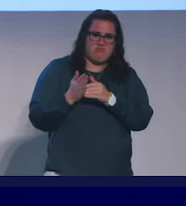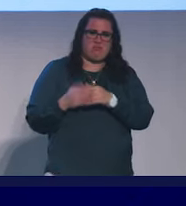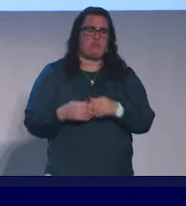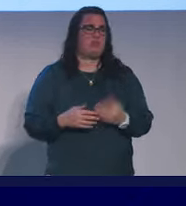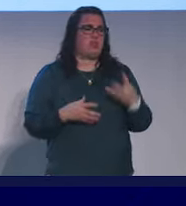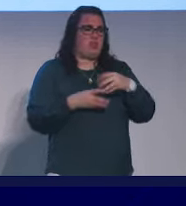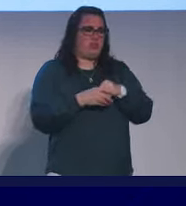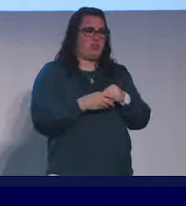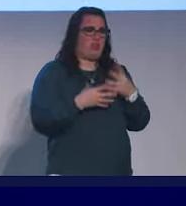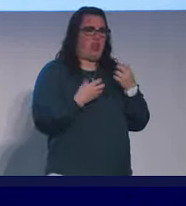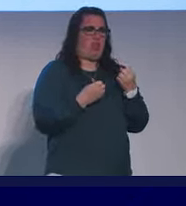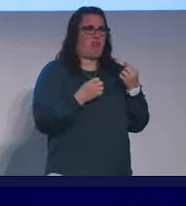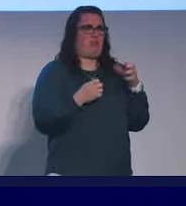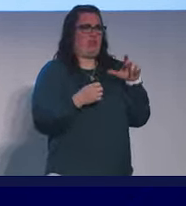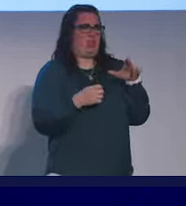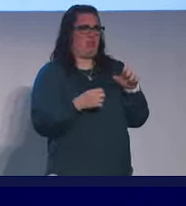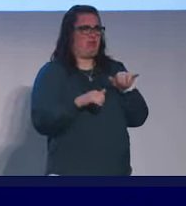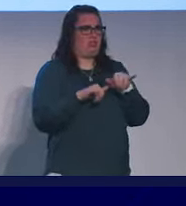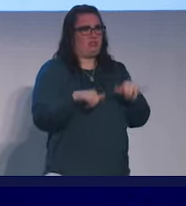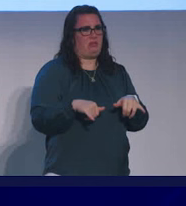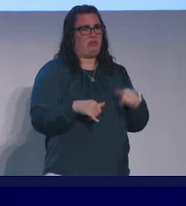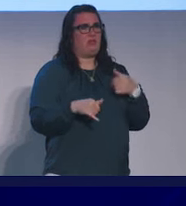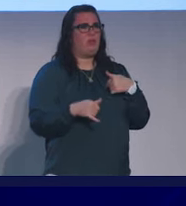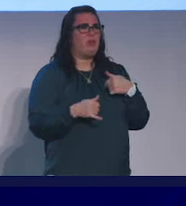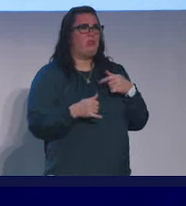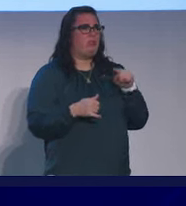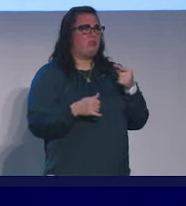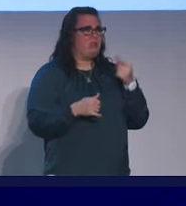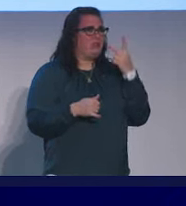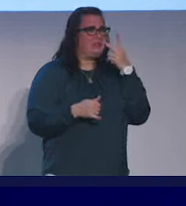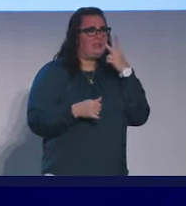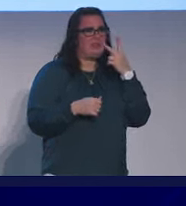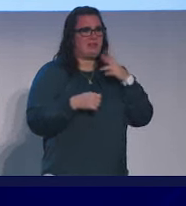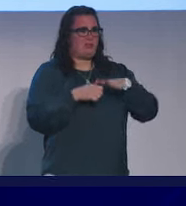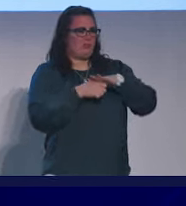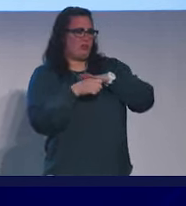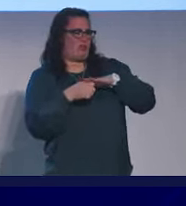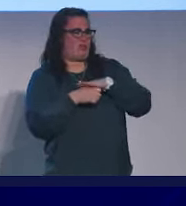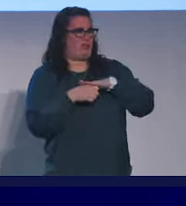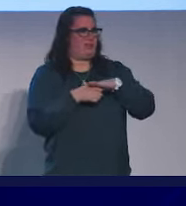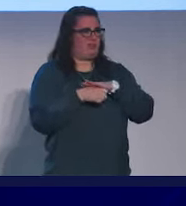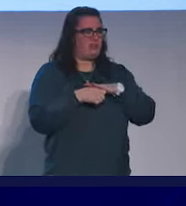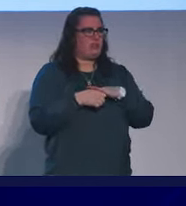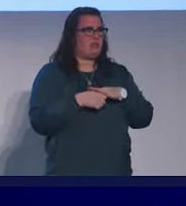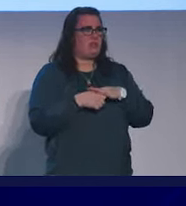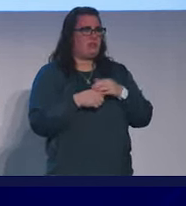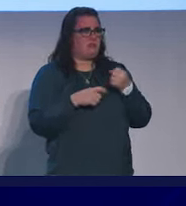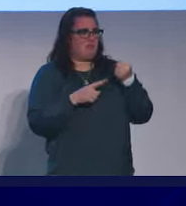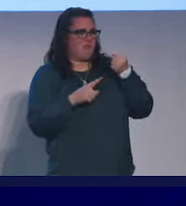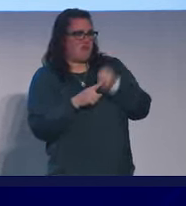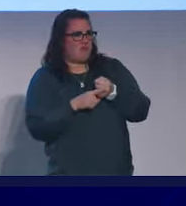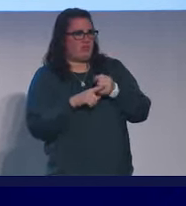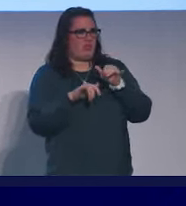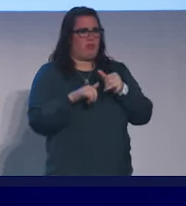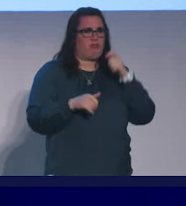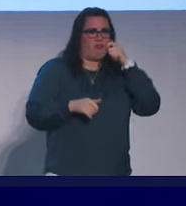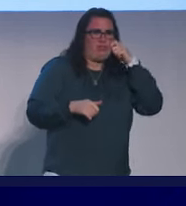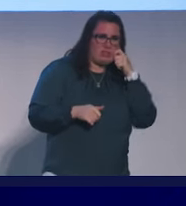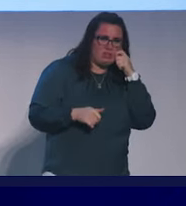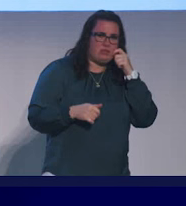in and from the health care system. And we're just scratching the surface of our understanding and appreciation of the impact of systemic racism